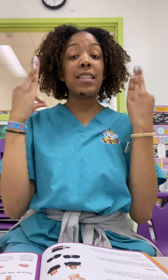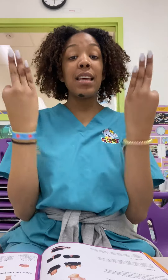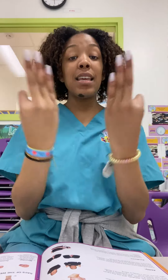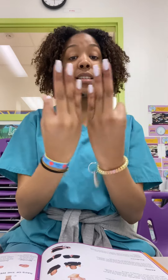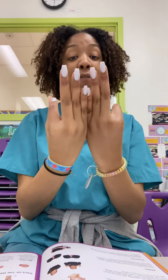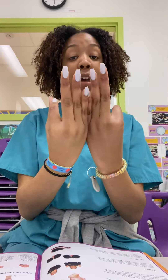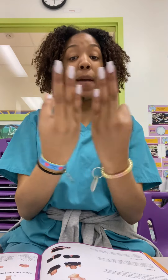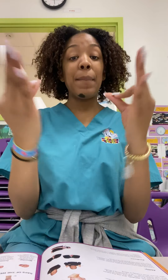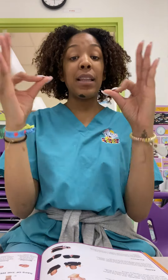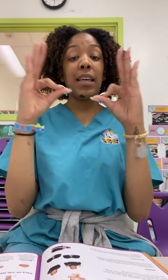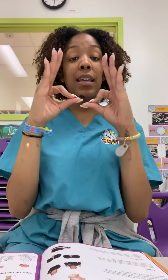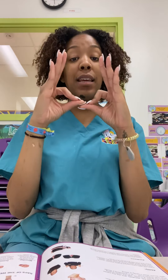is family.